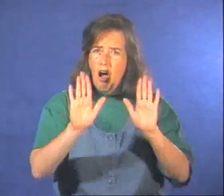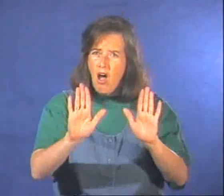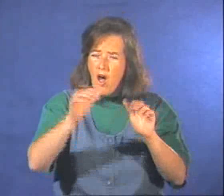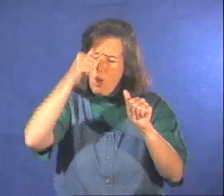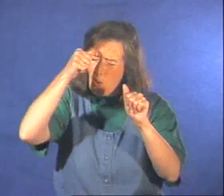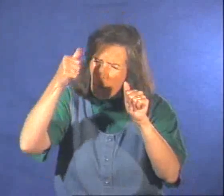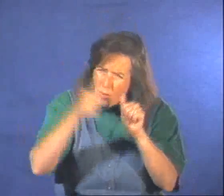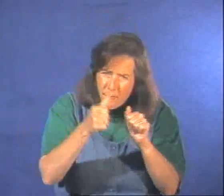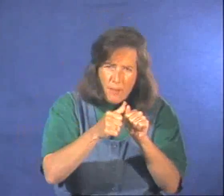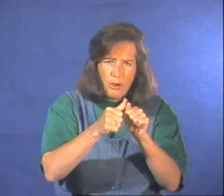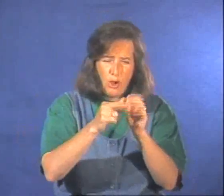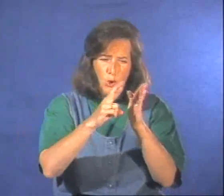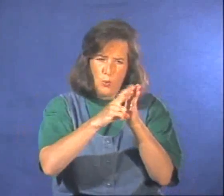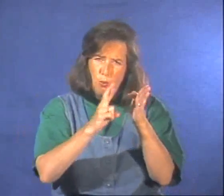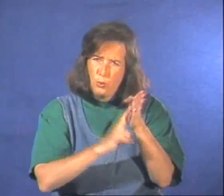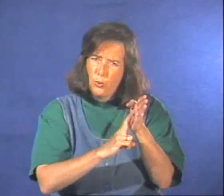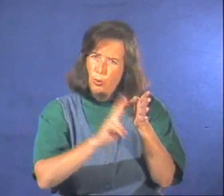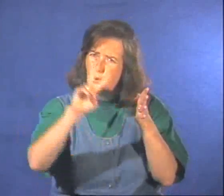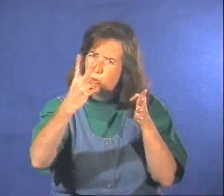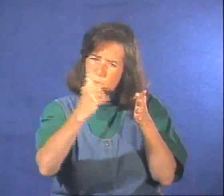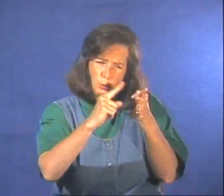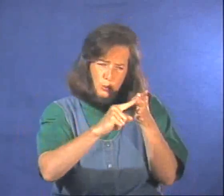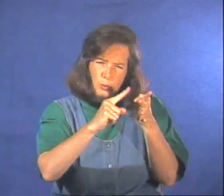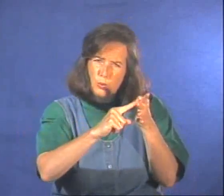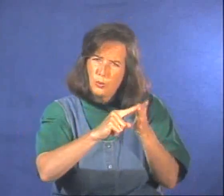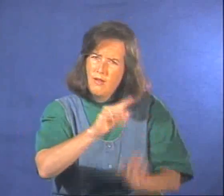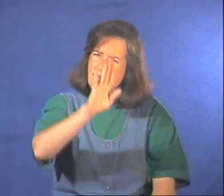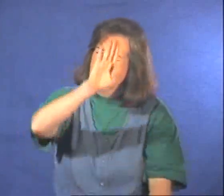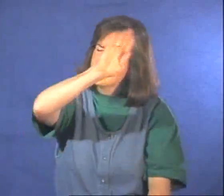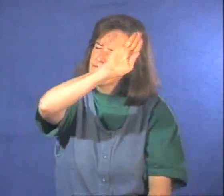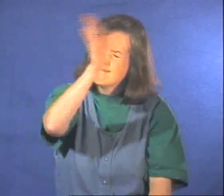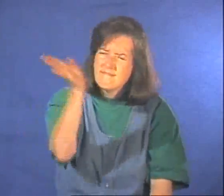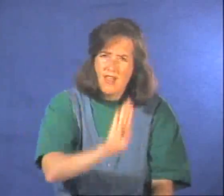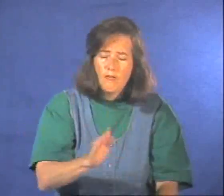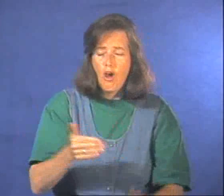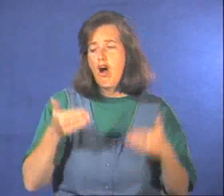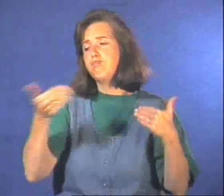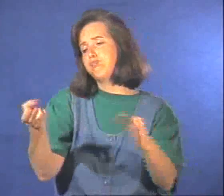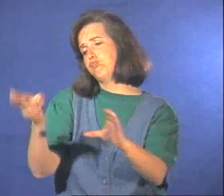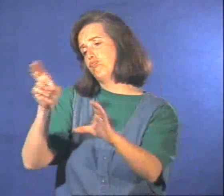Remember rule 2, never enter a car without your parents' permission.